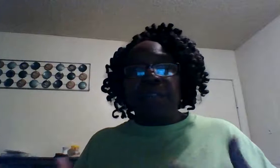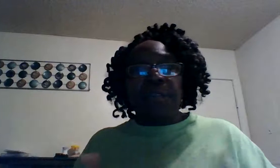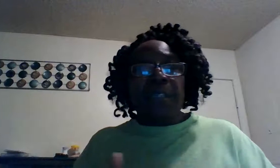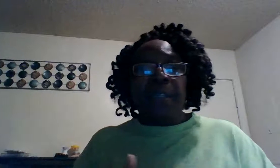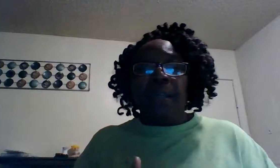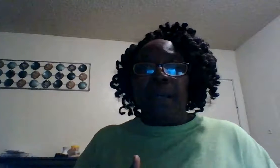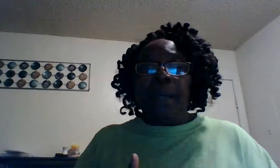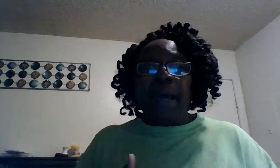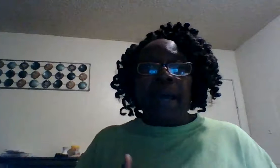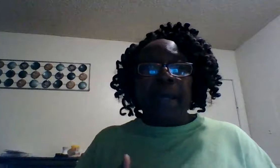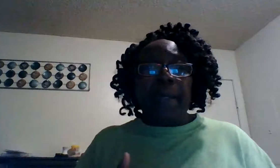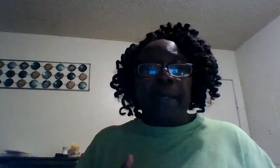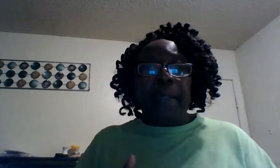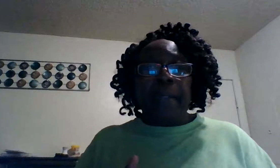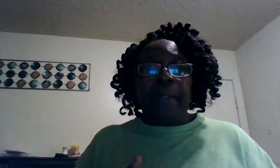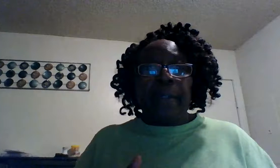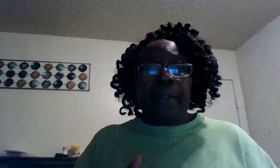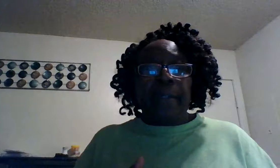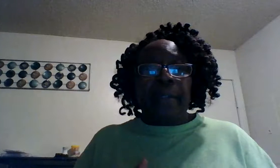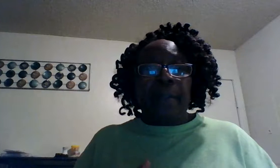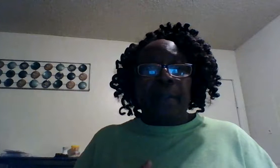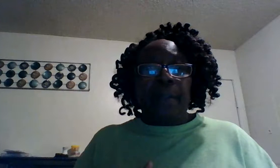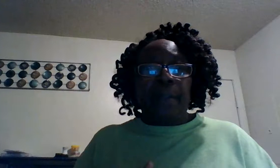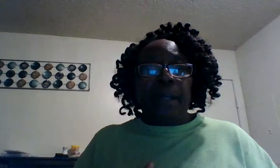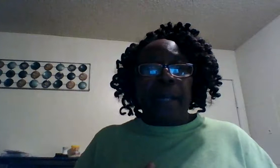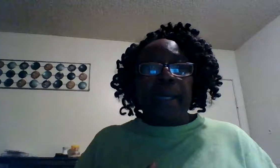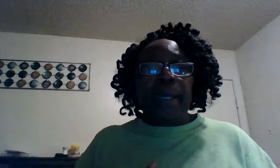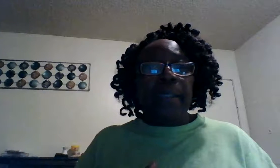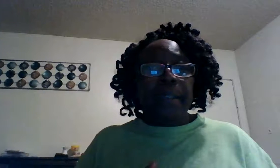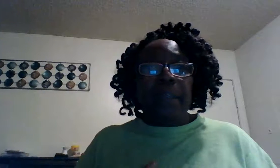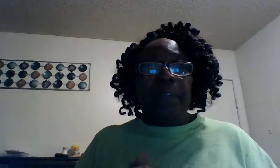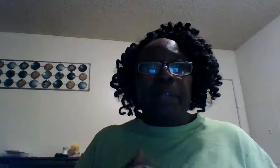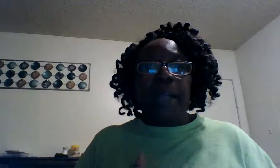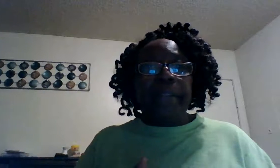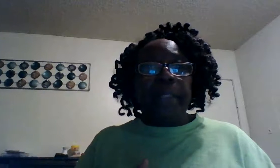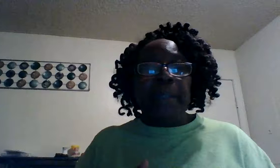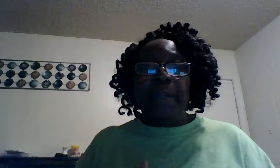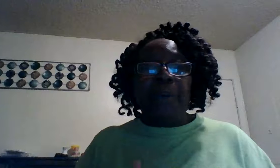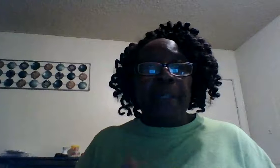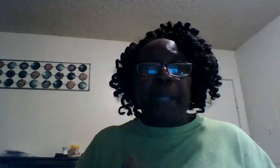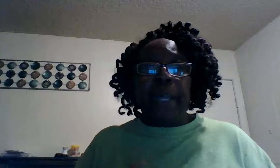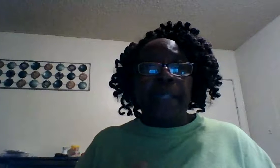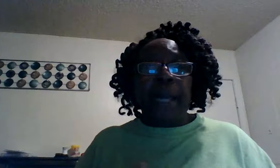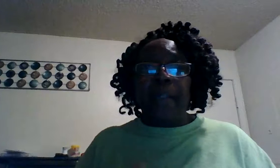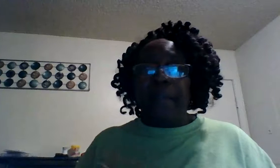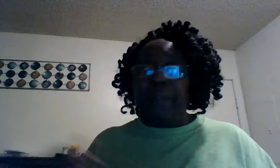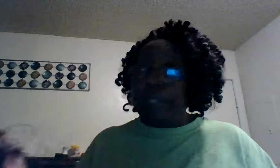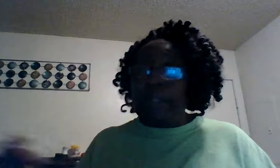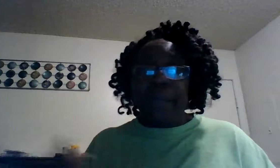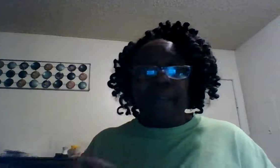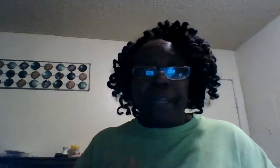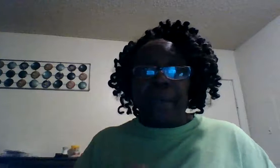mistreating you hey i got the love of god to keep going and ask god to forgive them